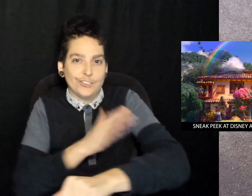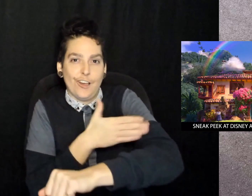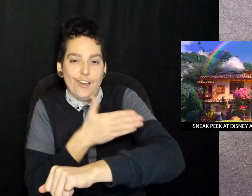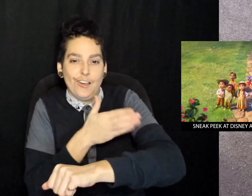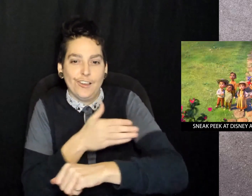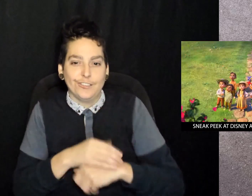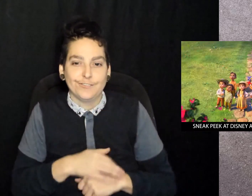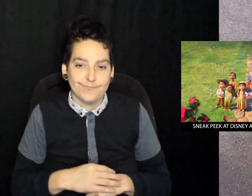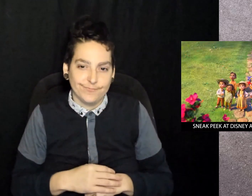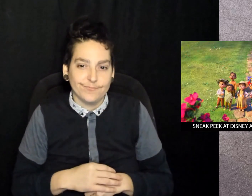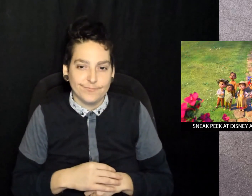original songs. songs.